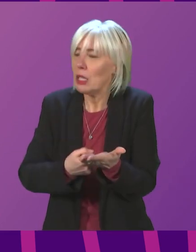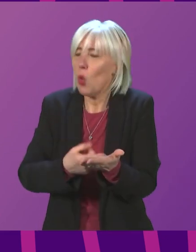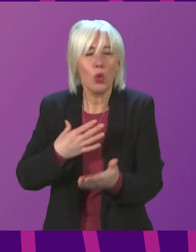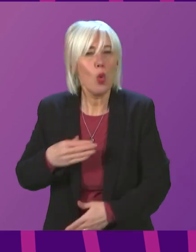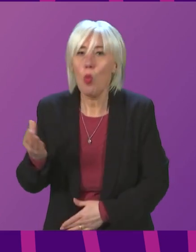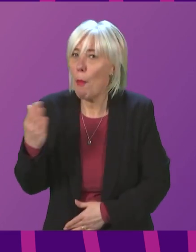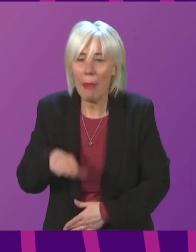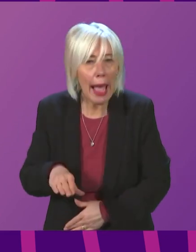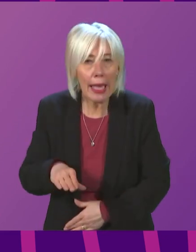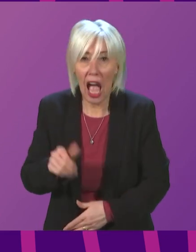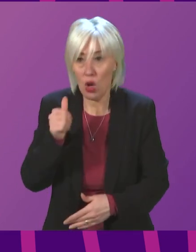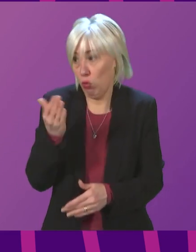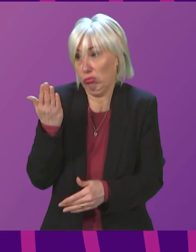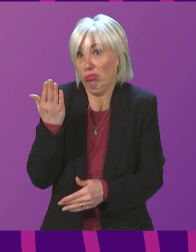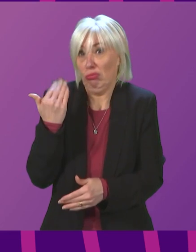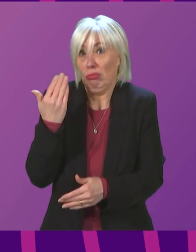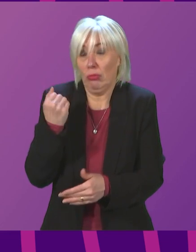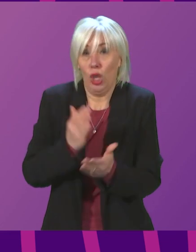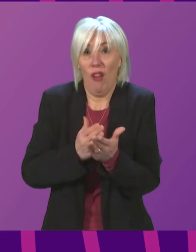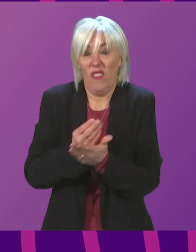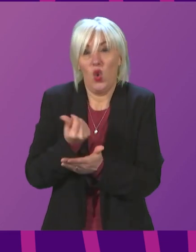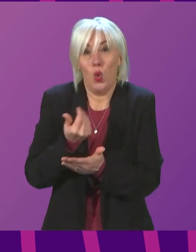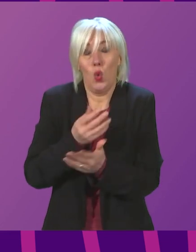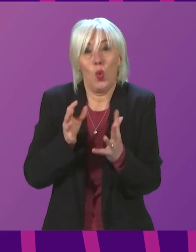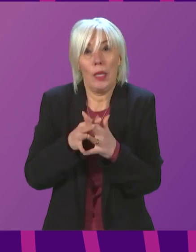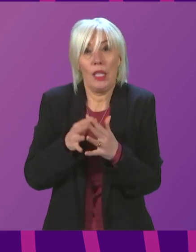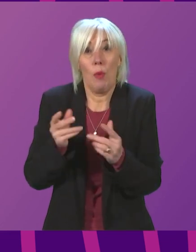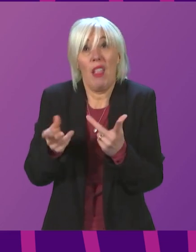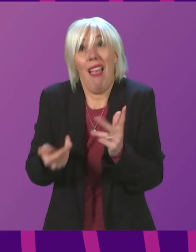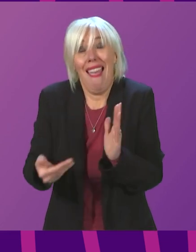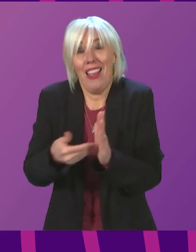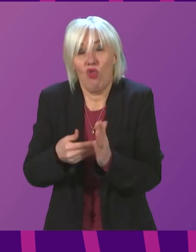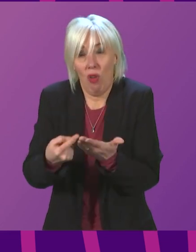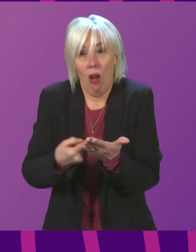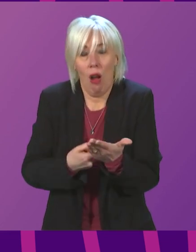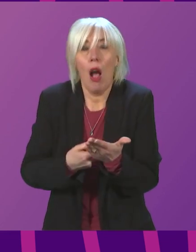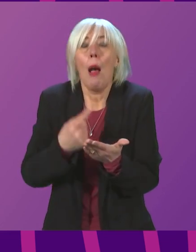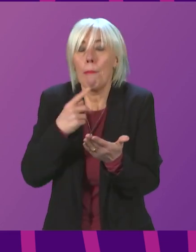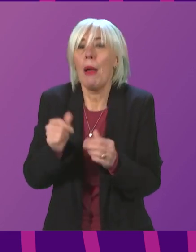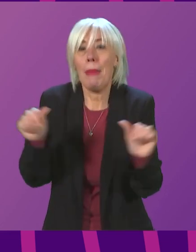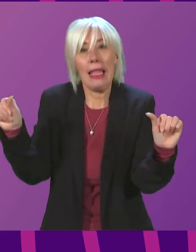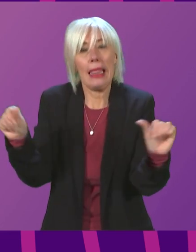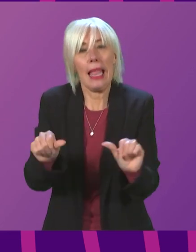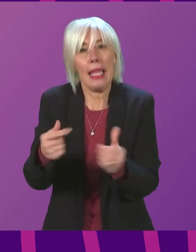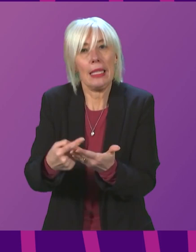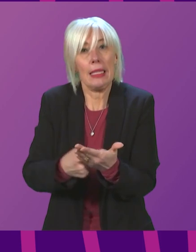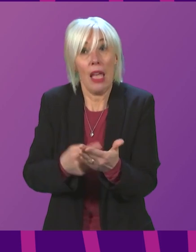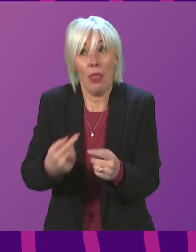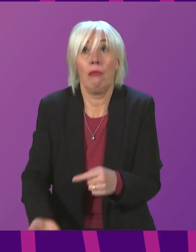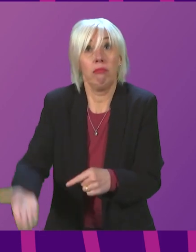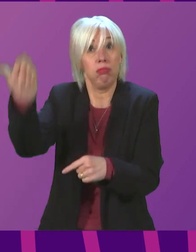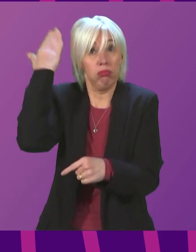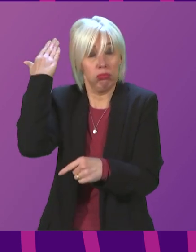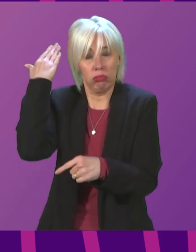Even over these past few weeks, when we've had further protective measures in place, they have been far less restrictive than at earlier stages in the